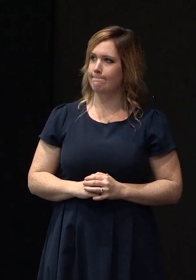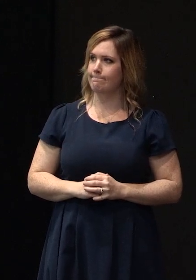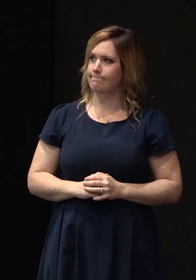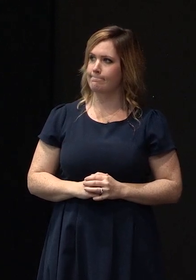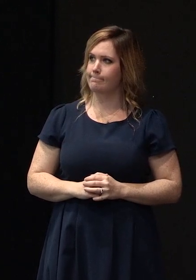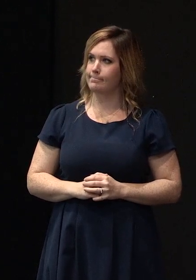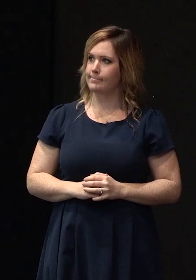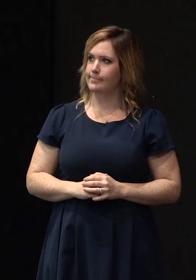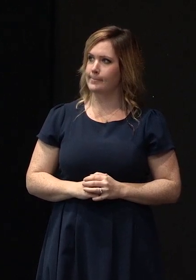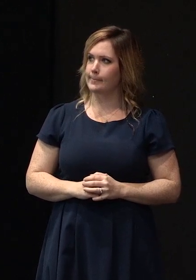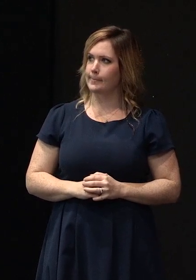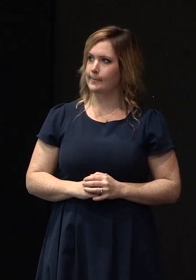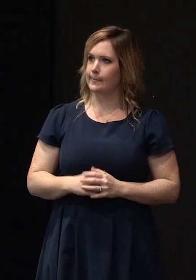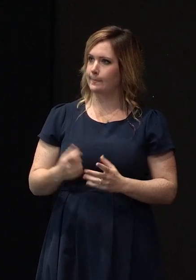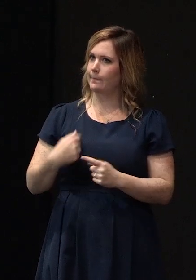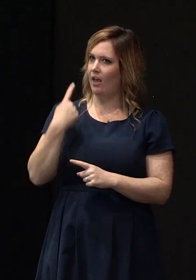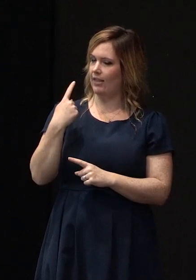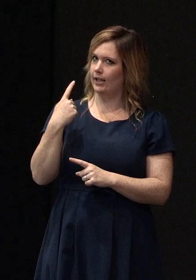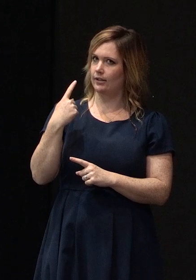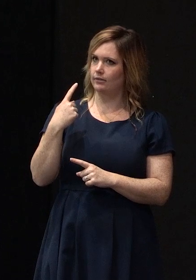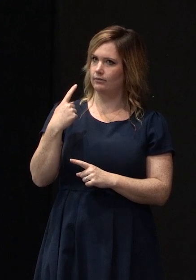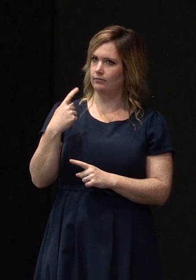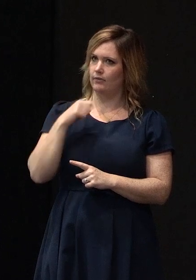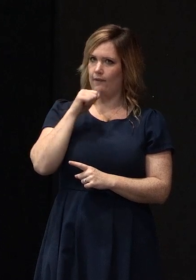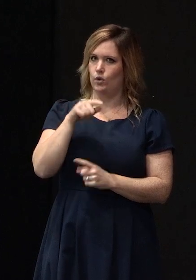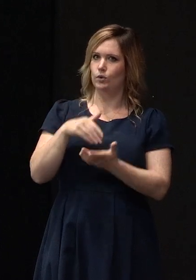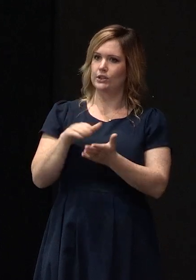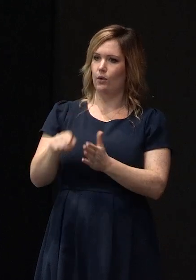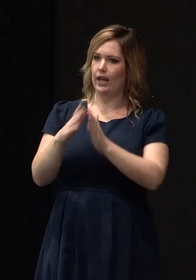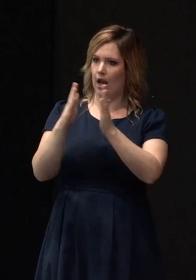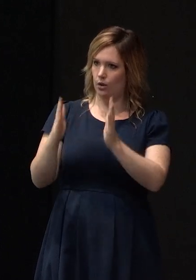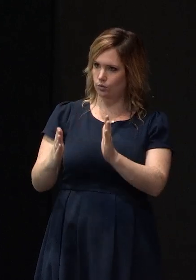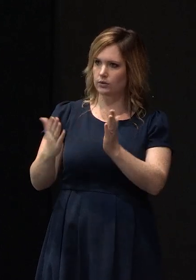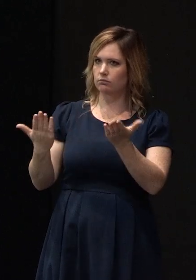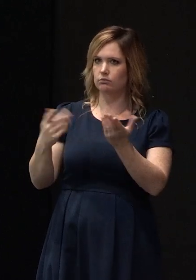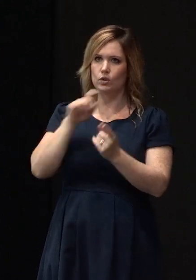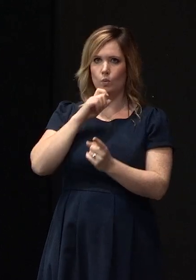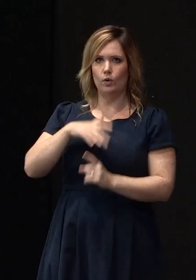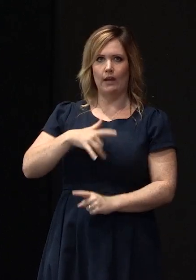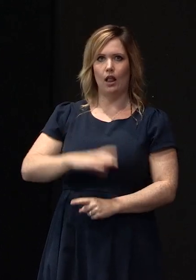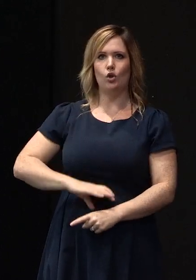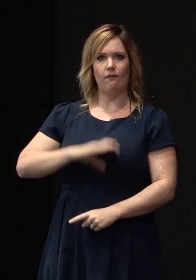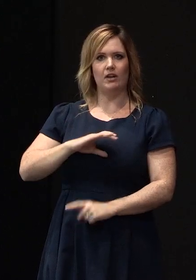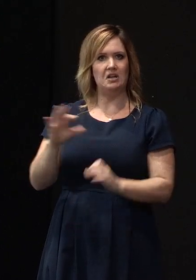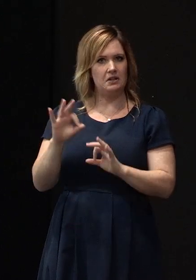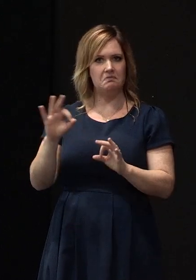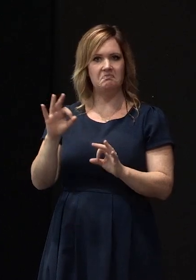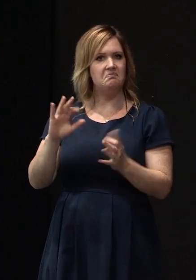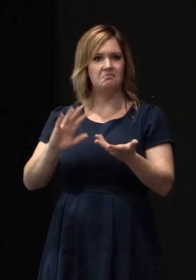I would think it's reassuring to anybody selling a property like that that you've had no damage so